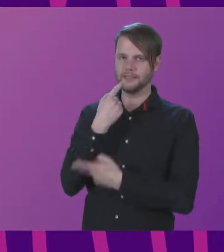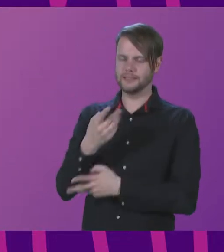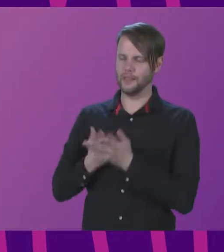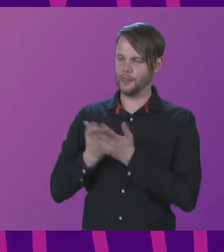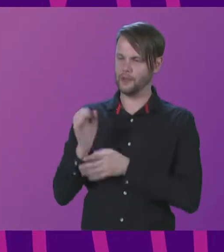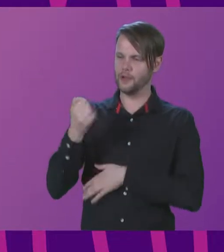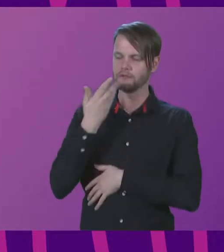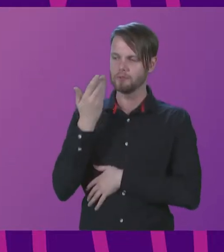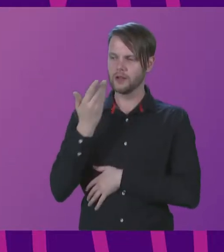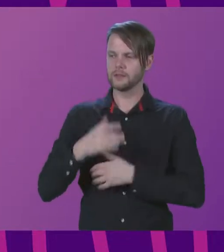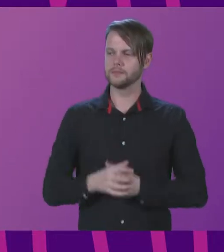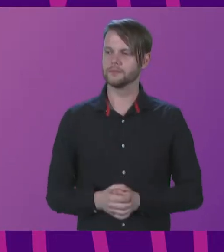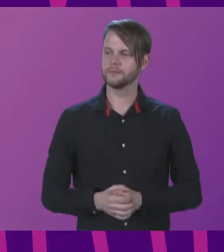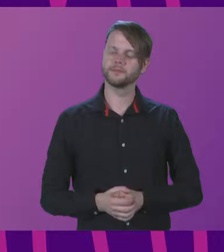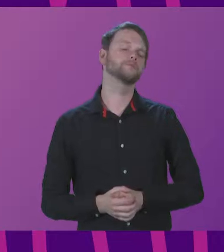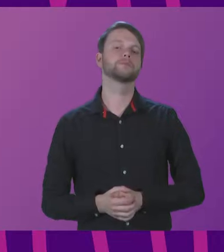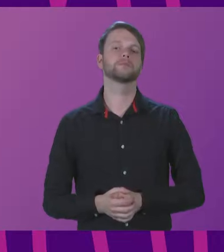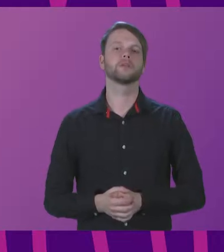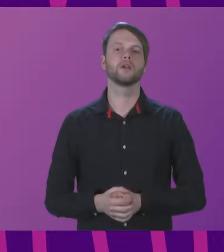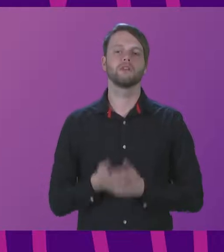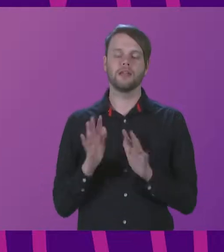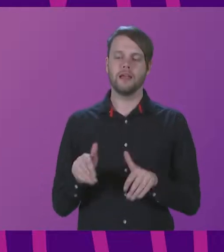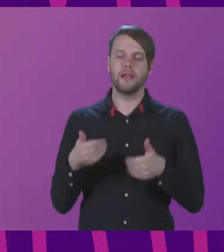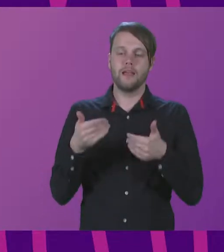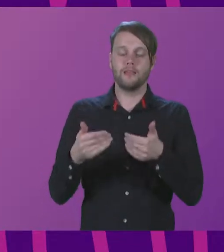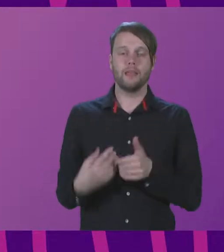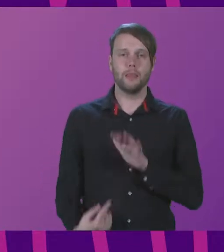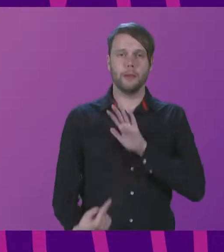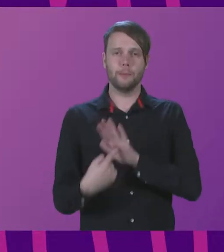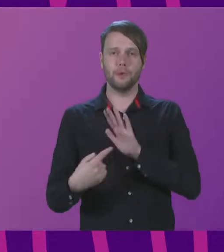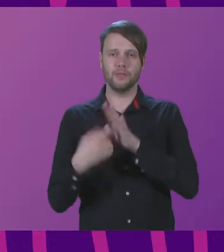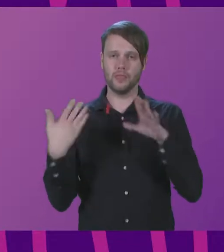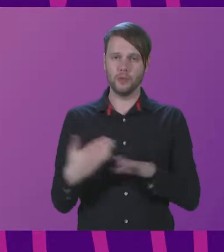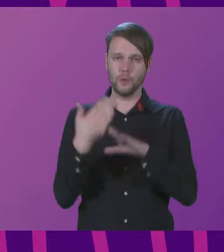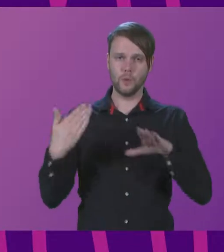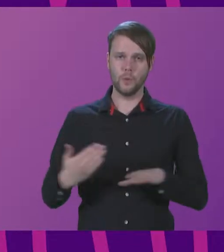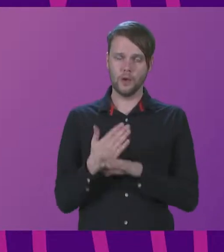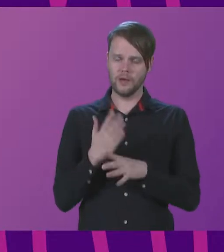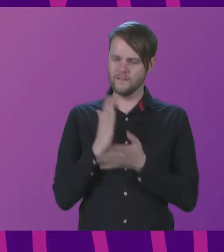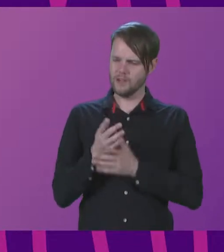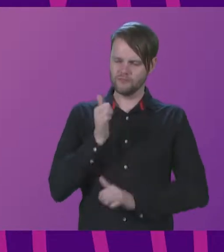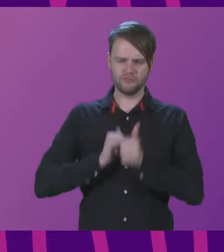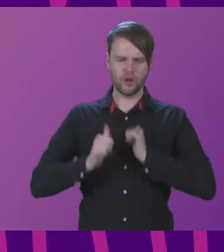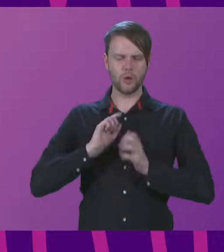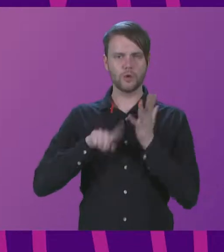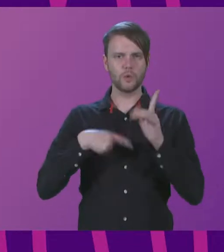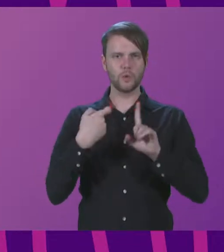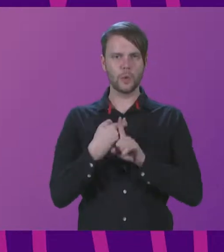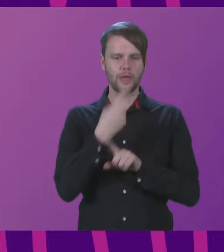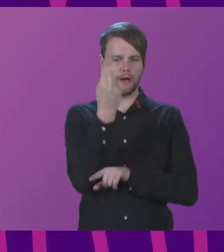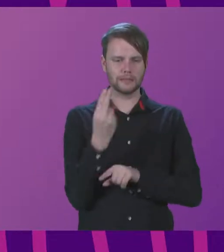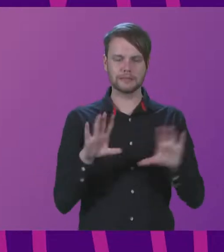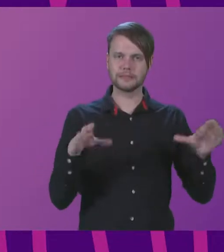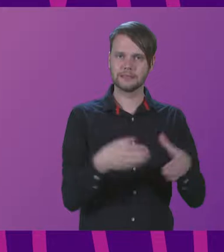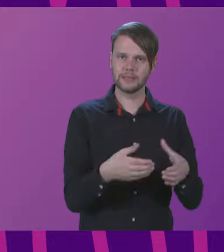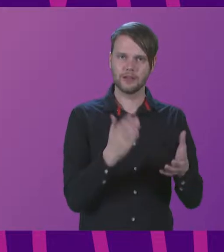remarks just now, has emphasised the importance of this work, and I'm very proud that the UK's artistic sector